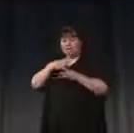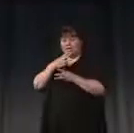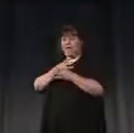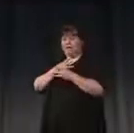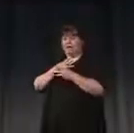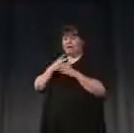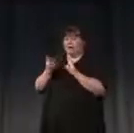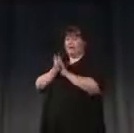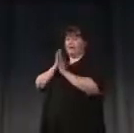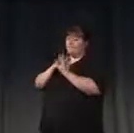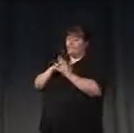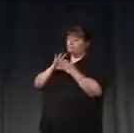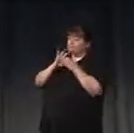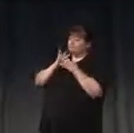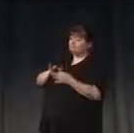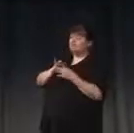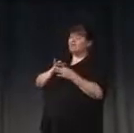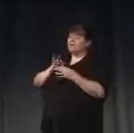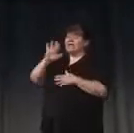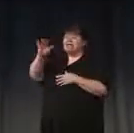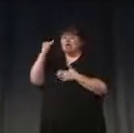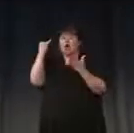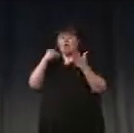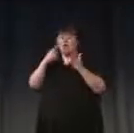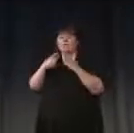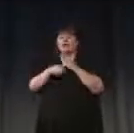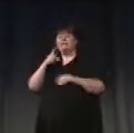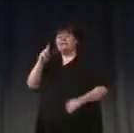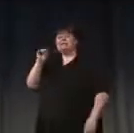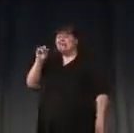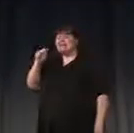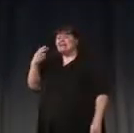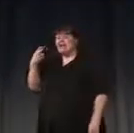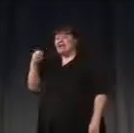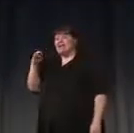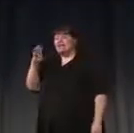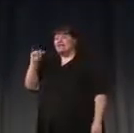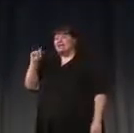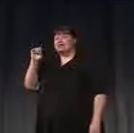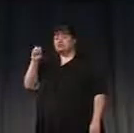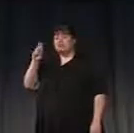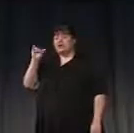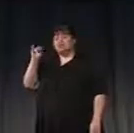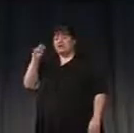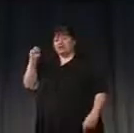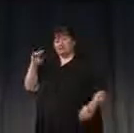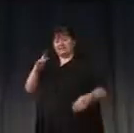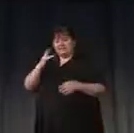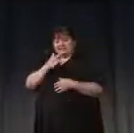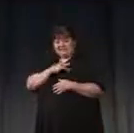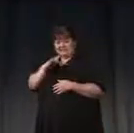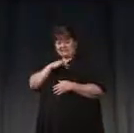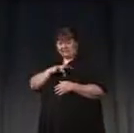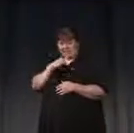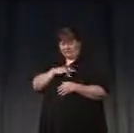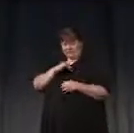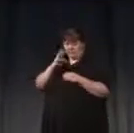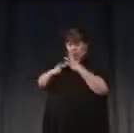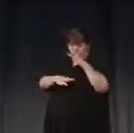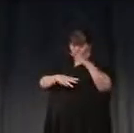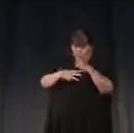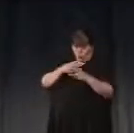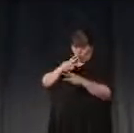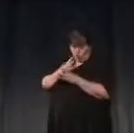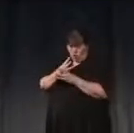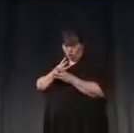ourselves to it. His art is about dishabituation, sensitizing us to our kinesthetic habits, to the world in which we